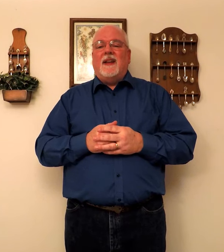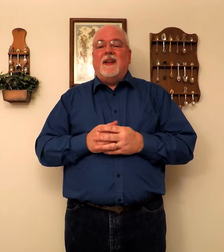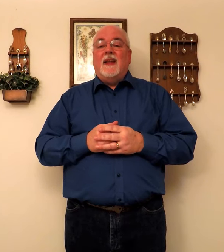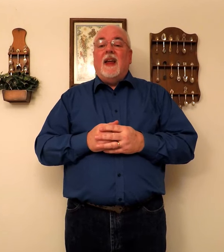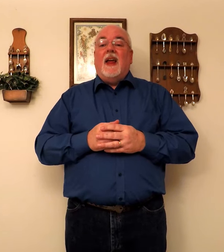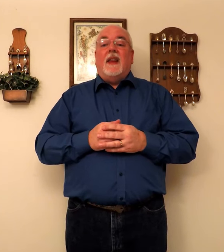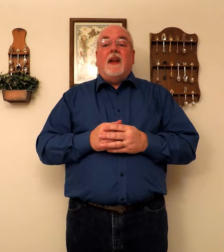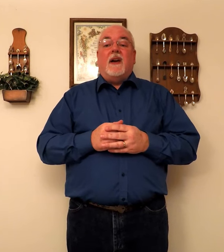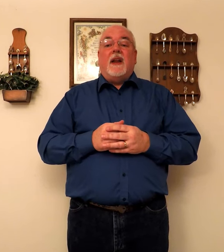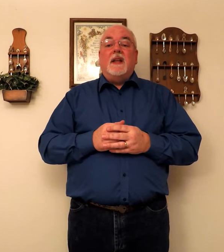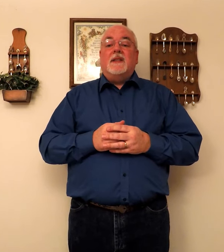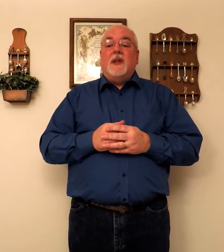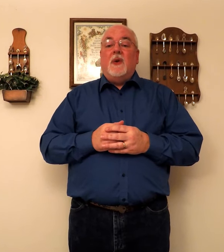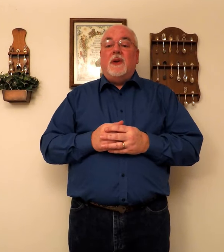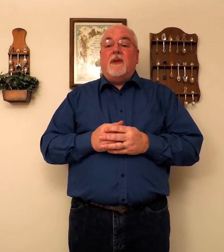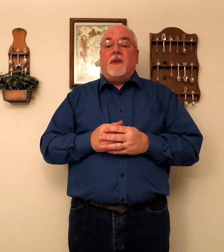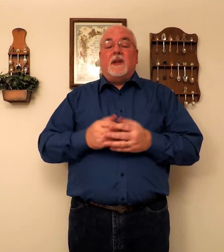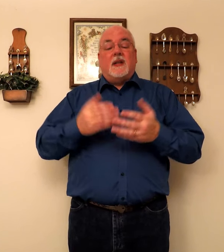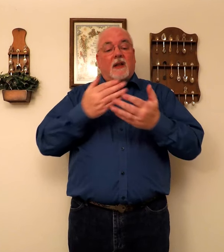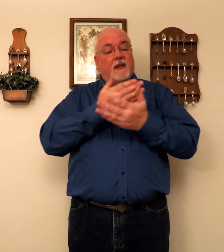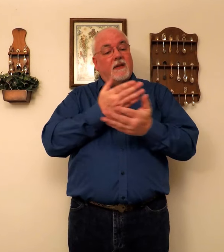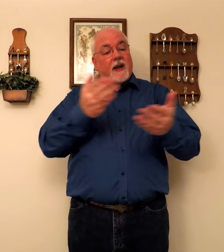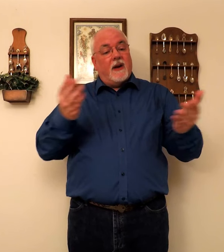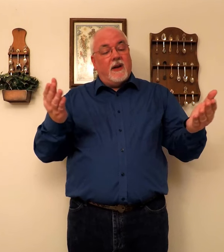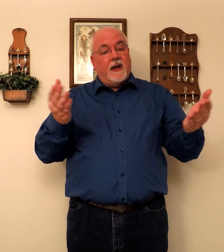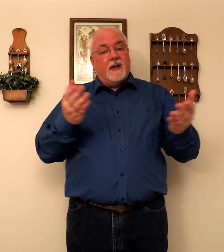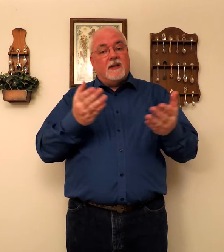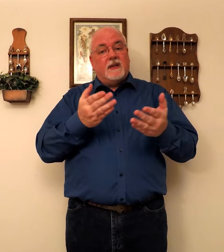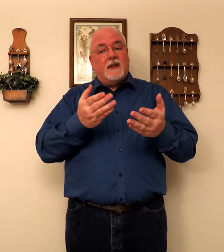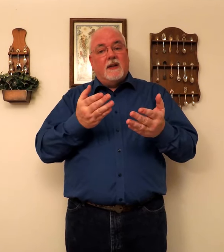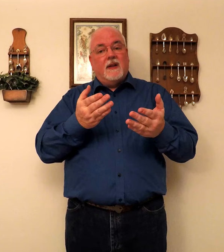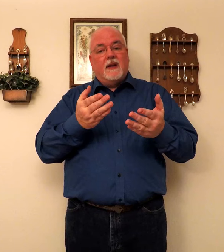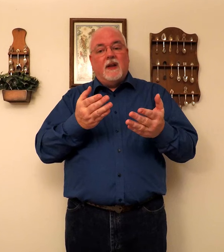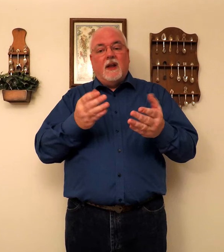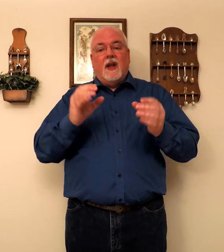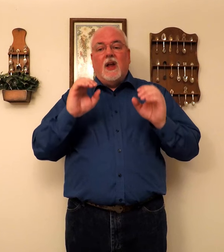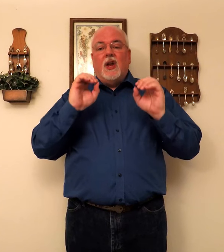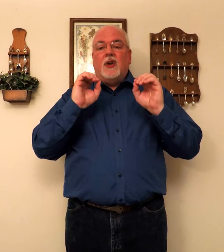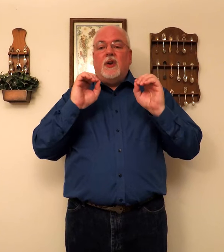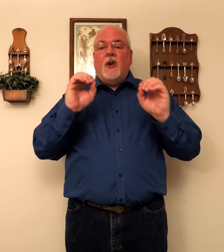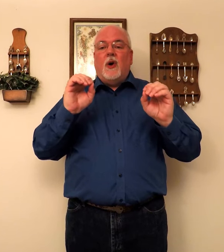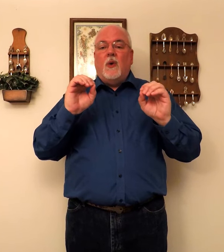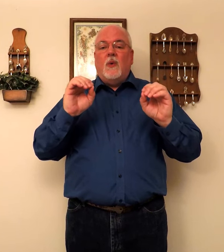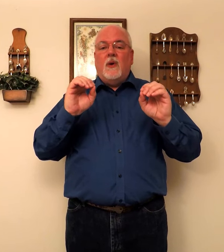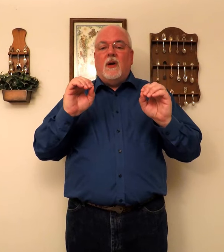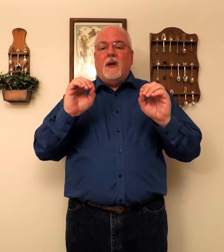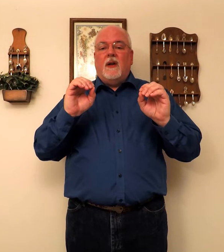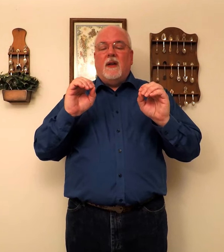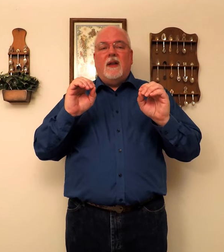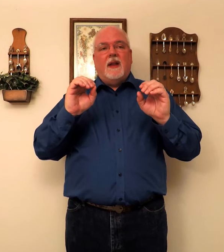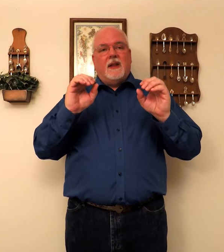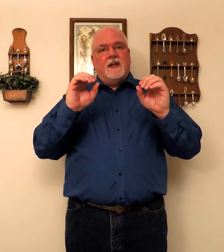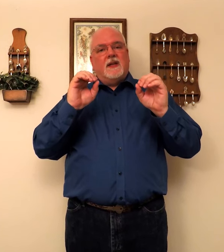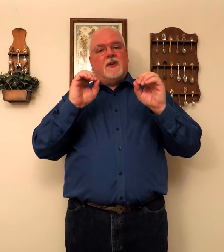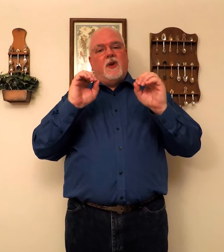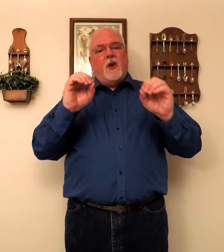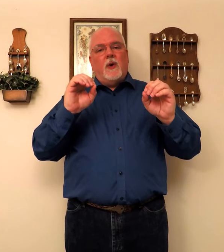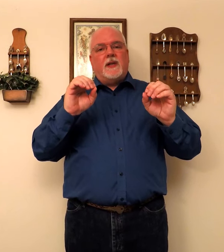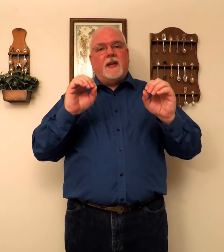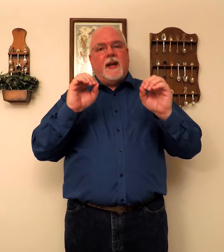There is no difference. There is no. This is no as in